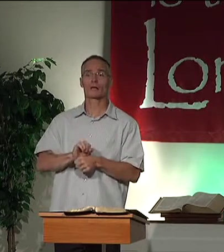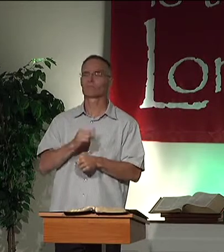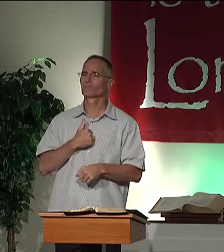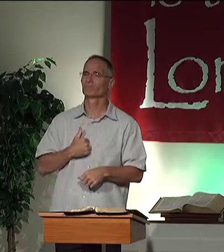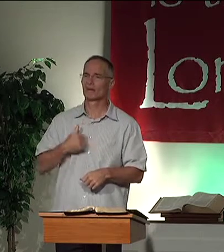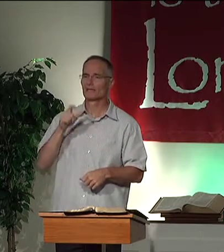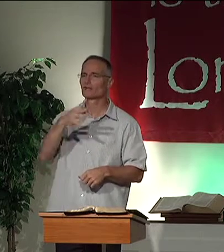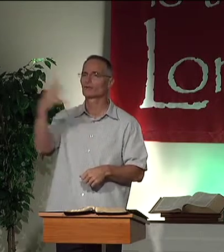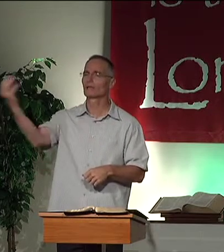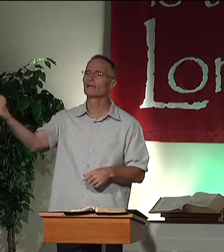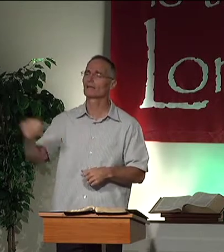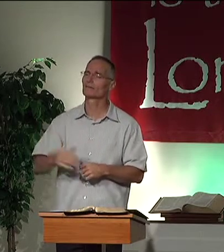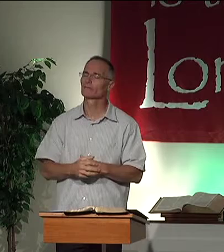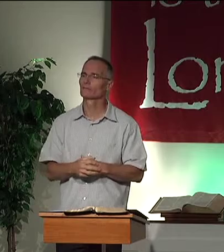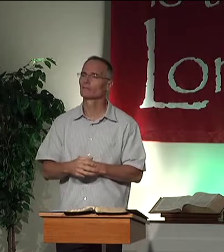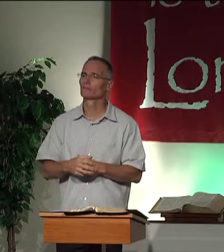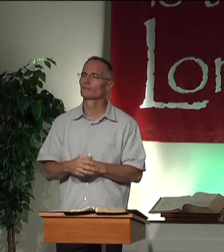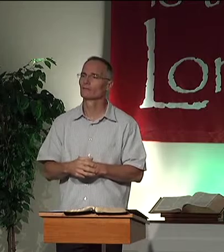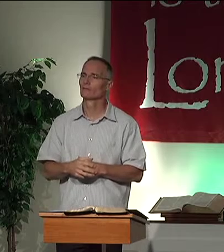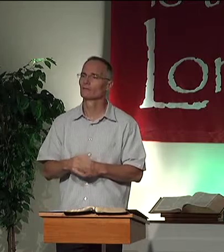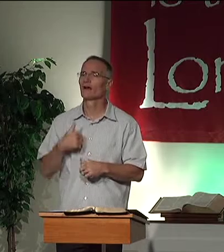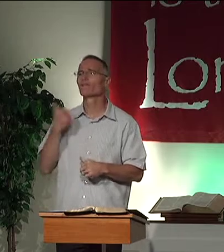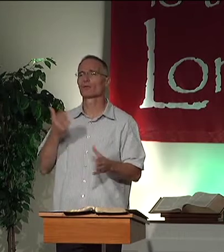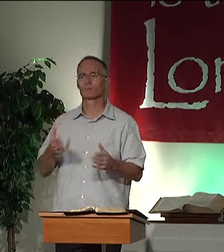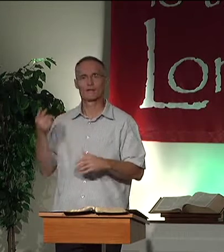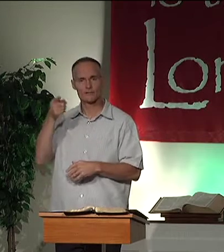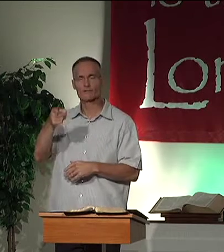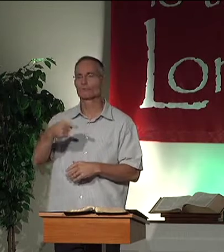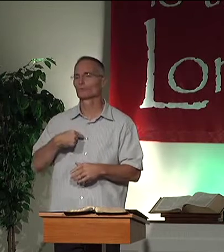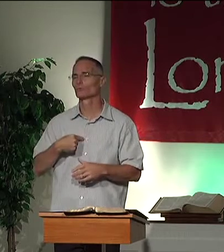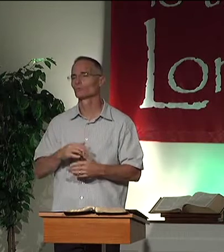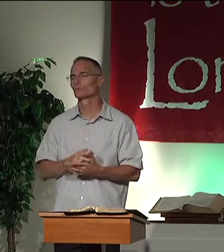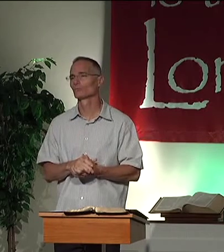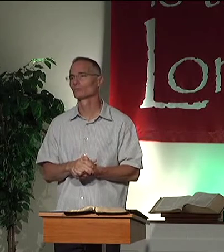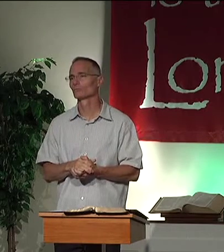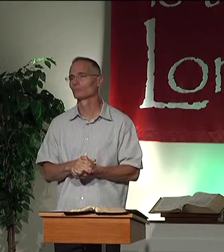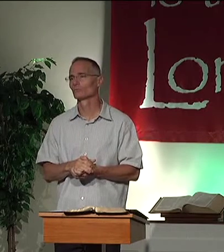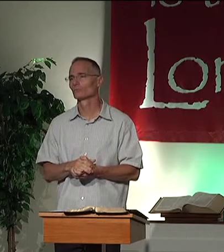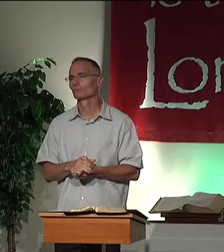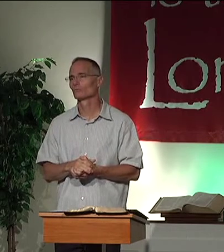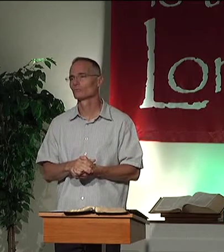or your nice job, I need you to leave that job. I have other plans for you.